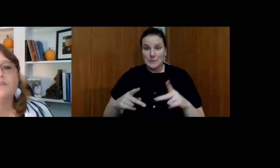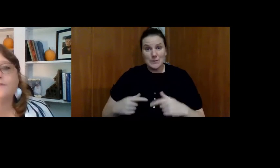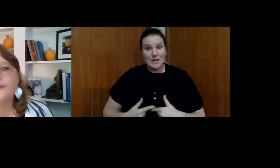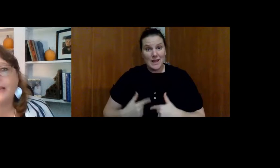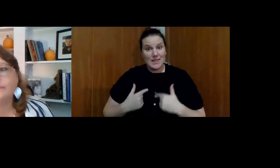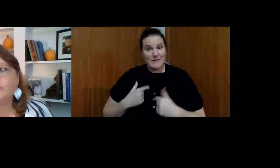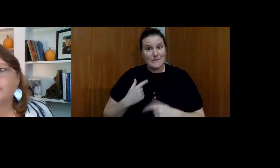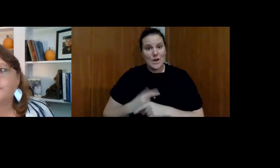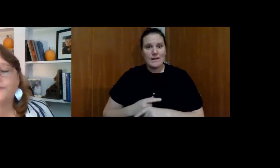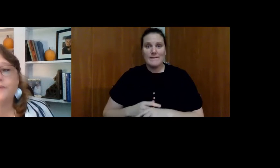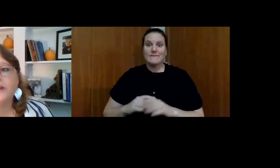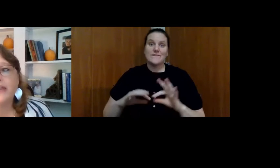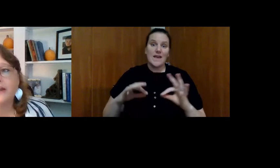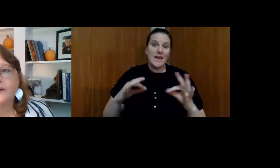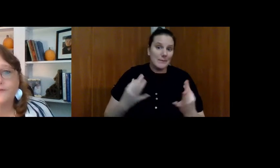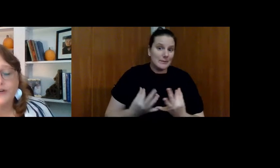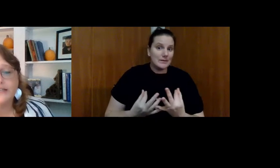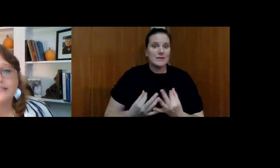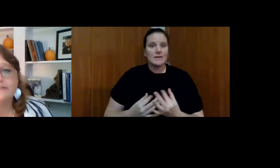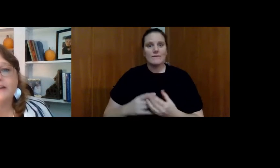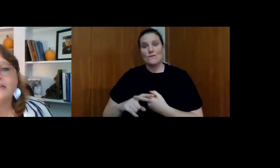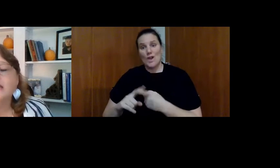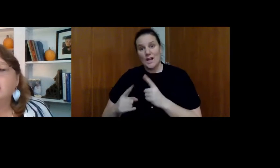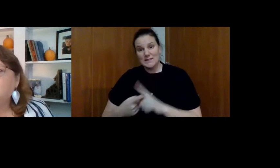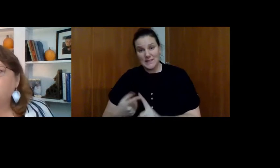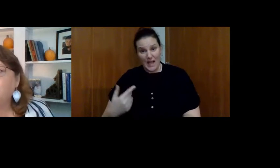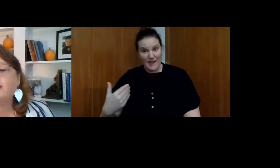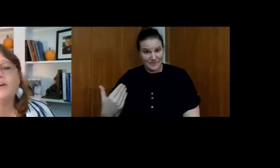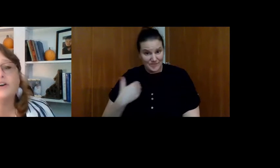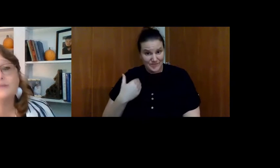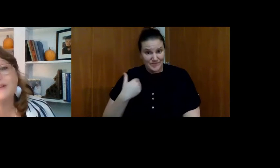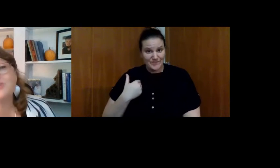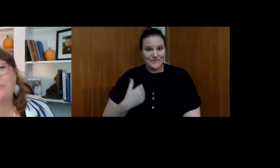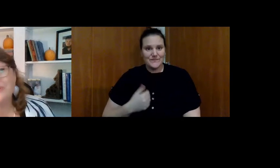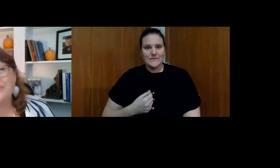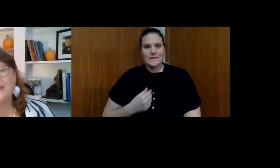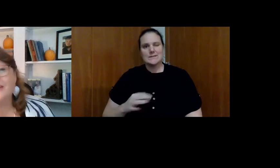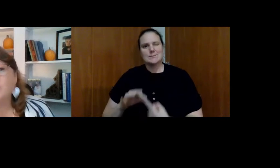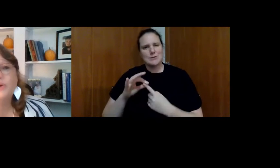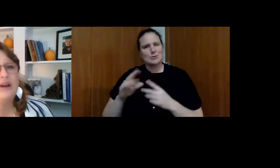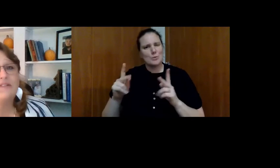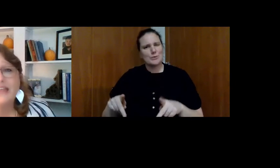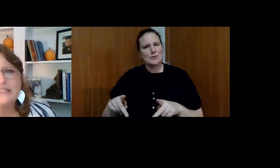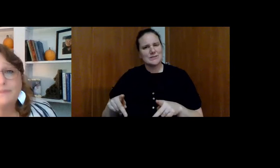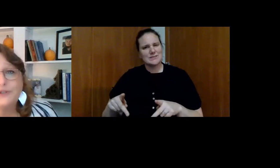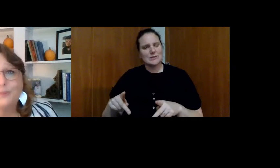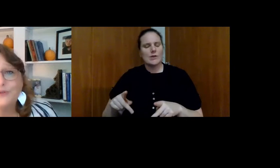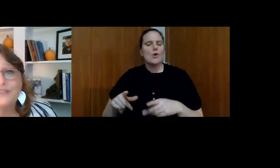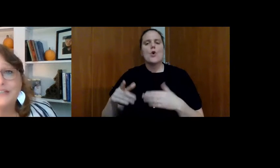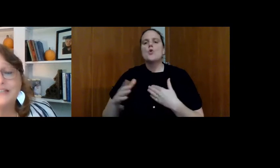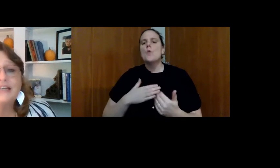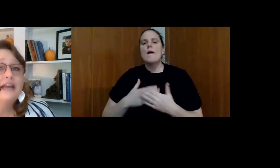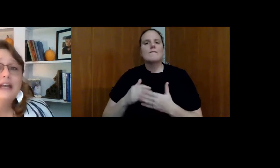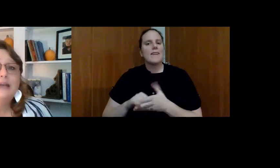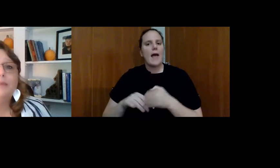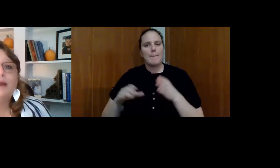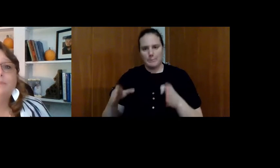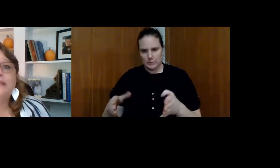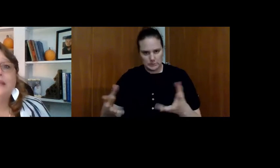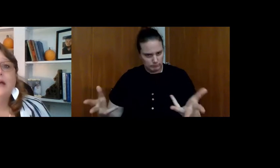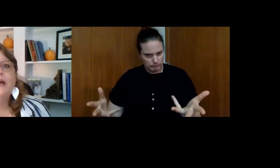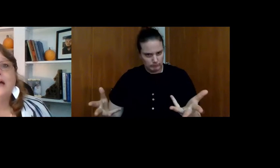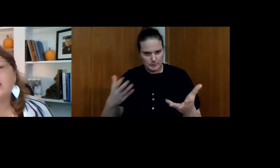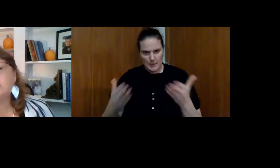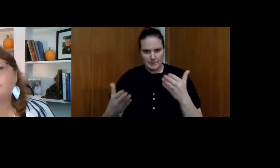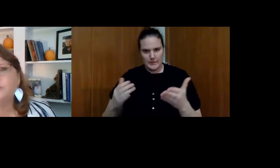right? We have our family and our friends, right? We have our special person, whoever that special person is. It